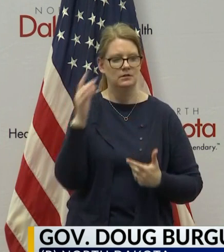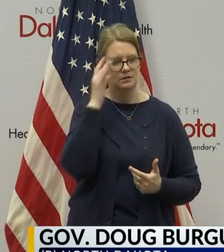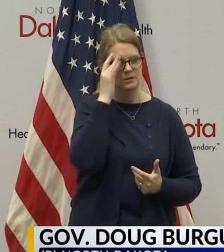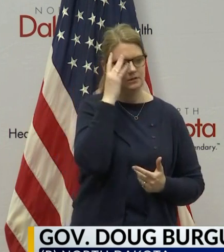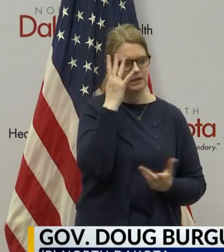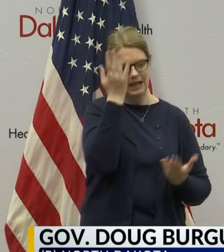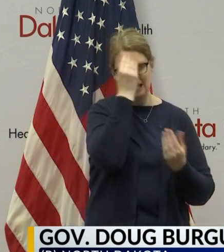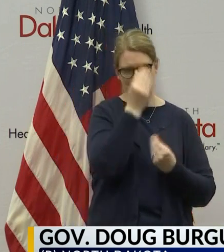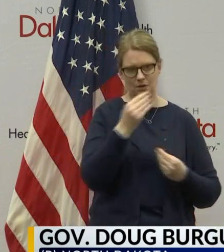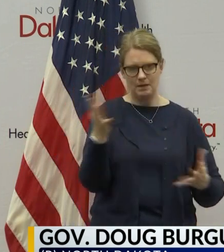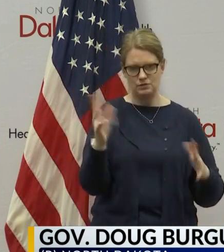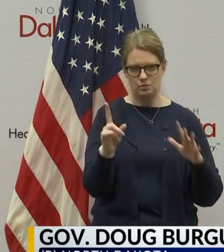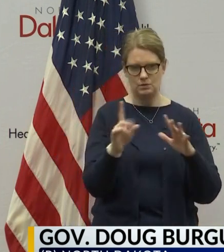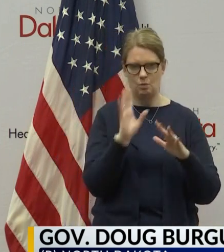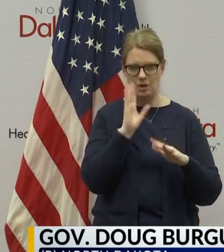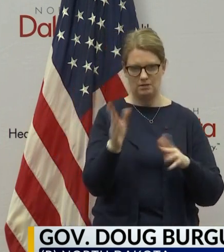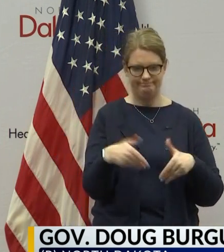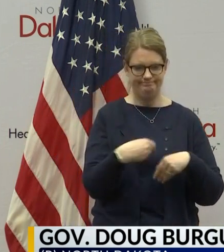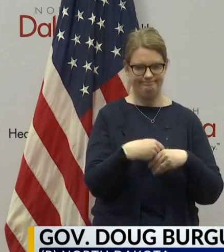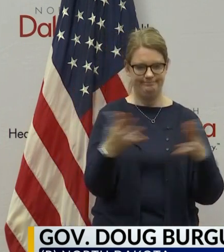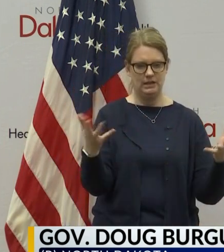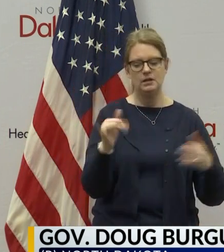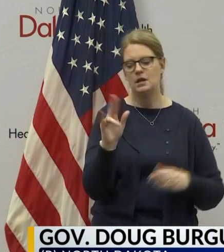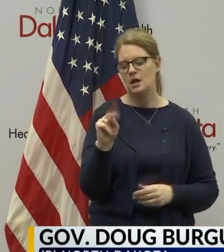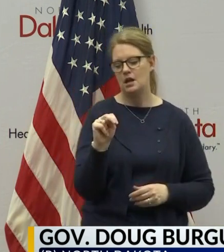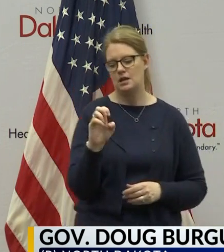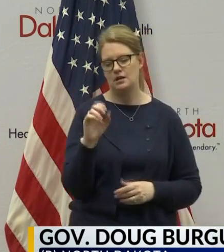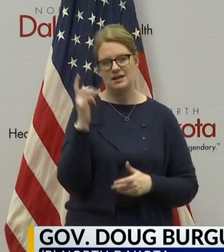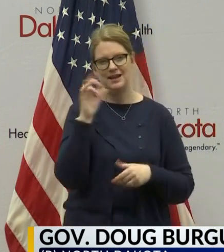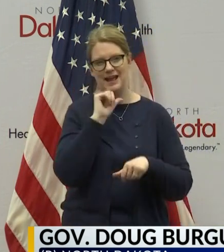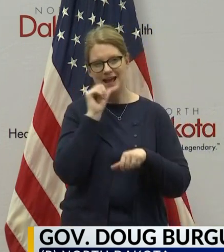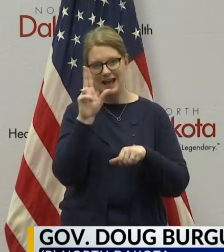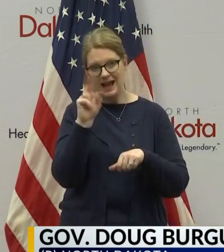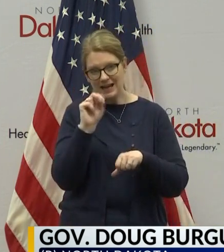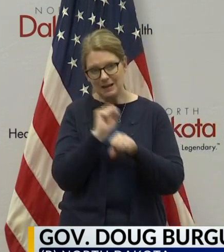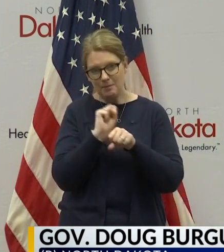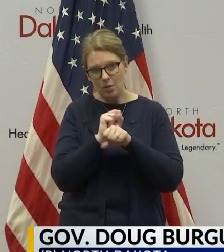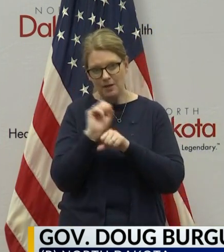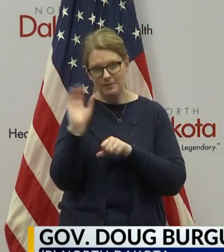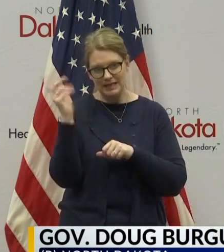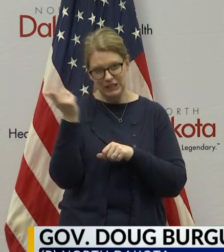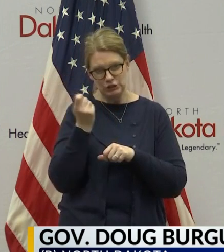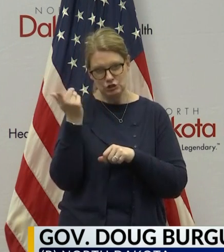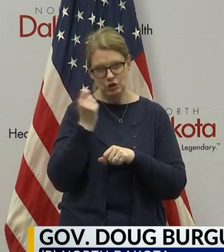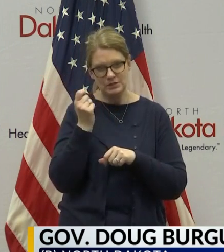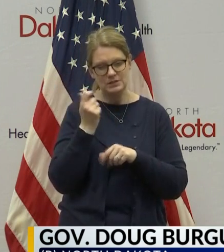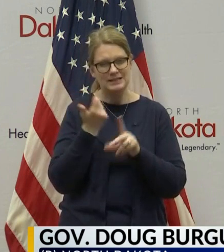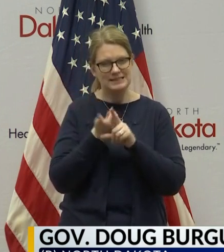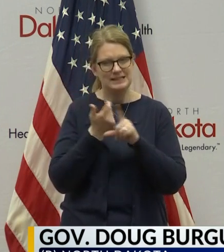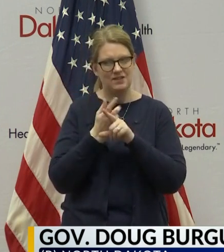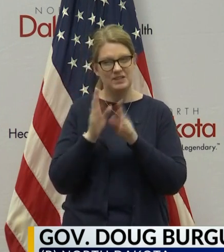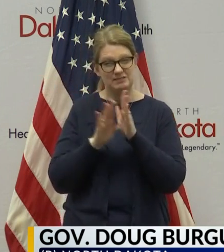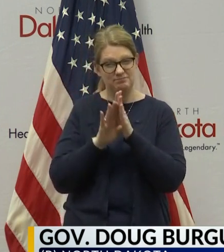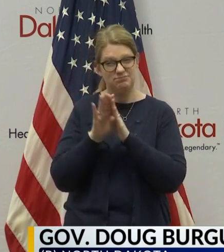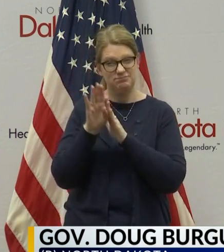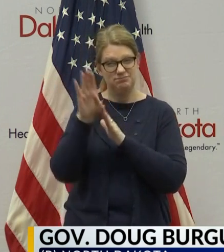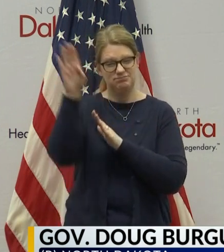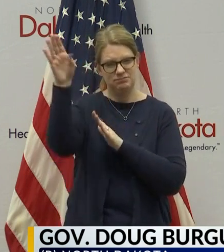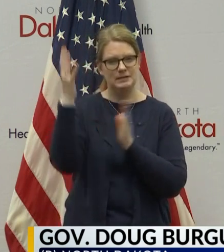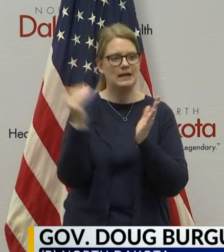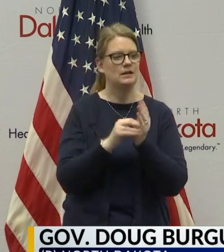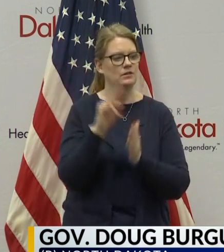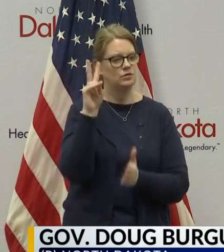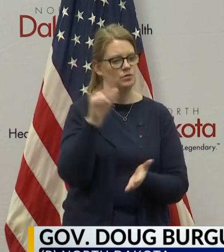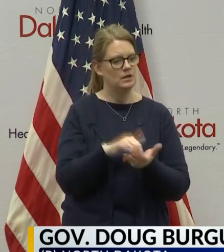keep coming on that. And then the unemployment insurance, which we know continues to climb. We had another